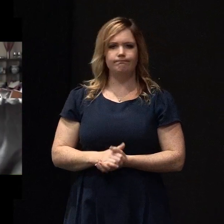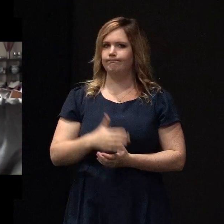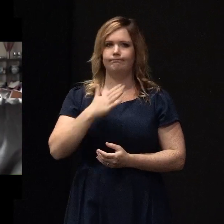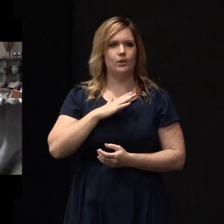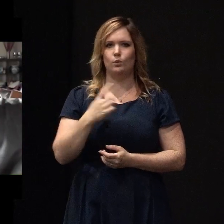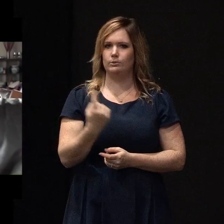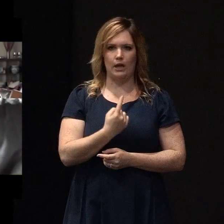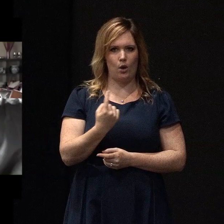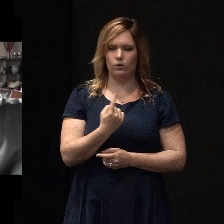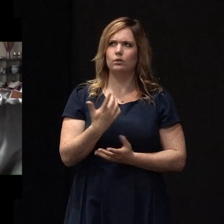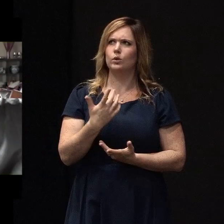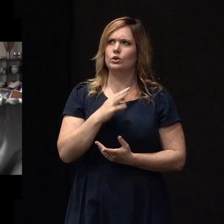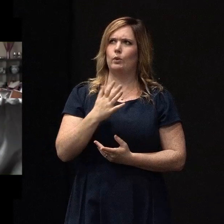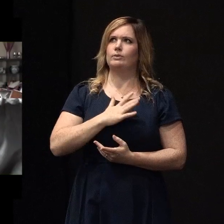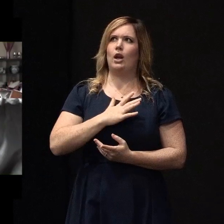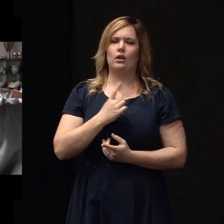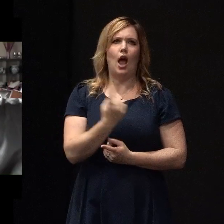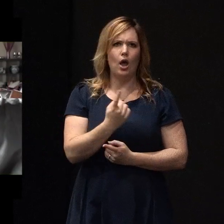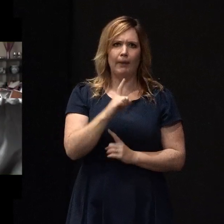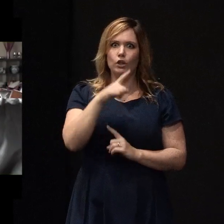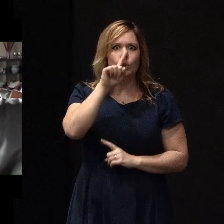Not that you don't want to be alone, but you can't be.